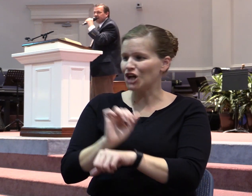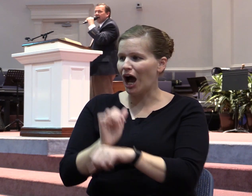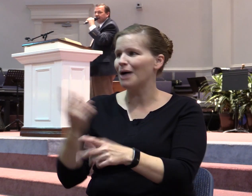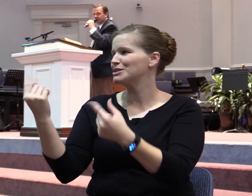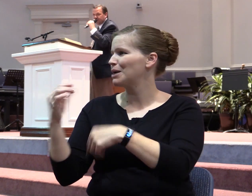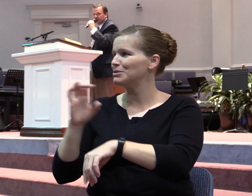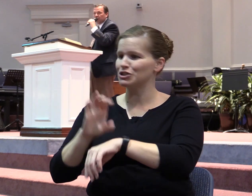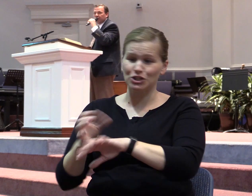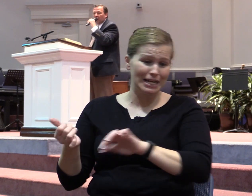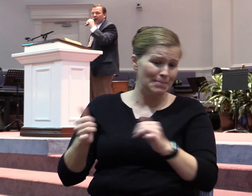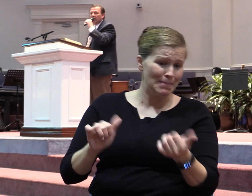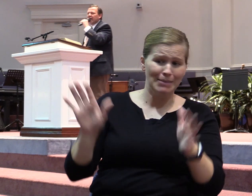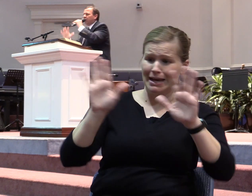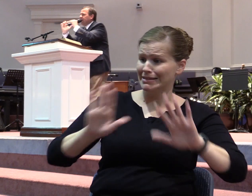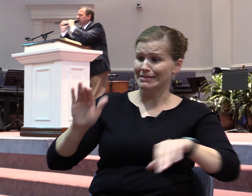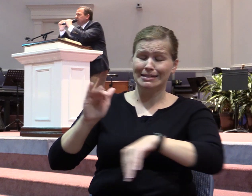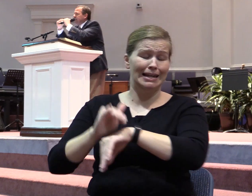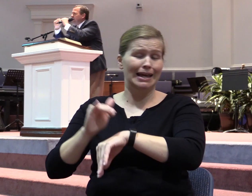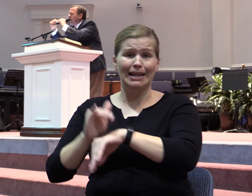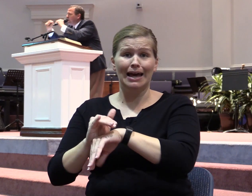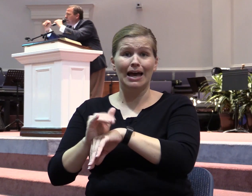night and getting filled with the Holy of the kid. We could just get hungry.